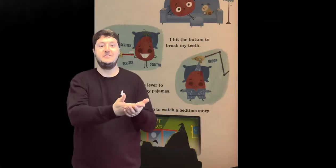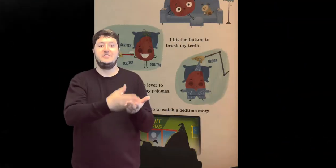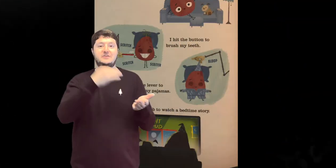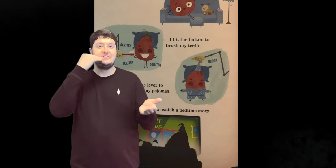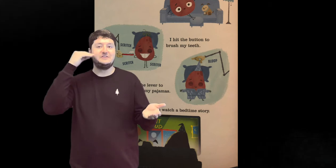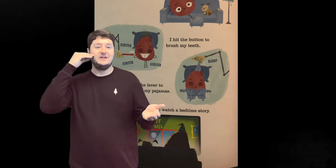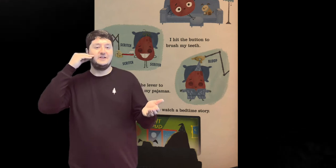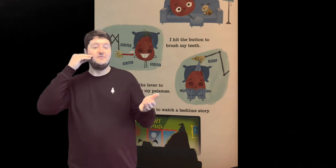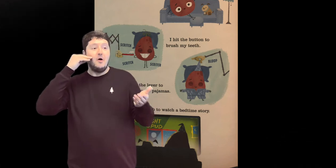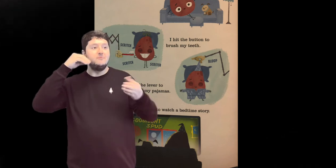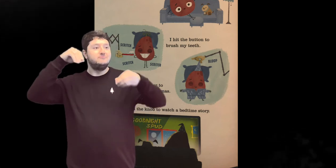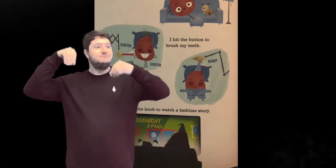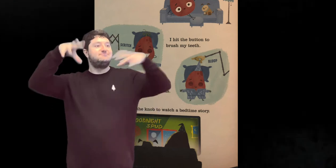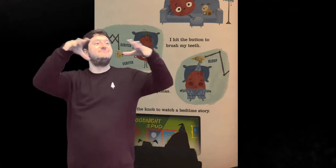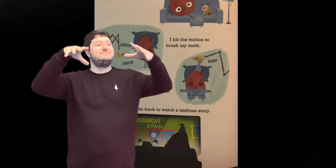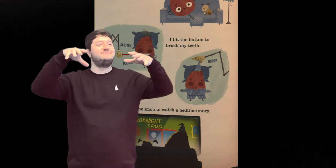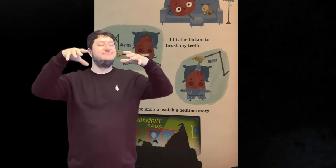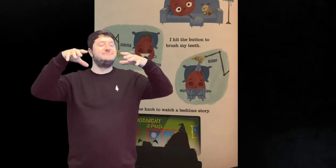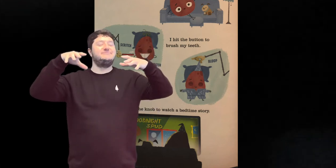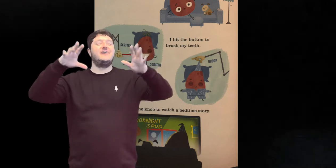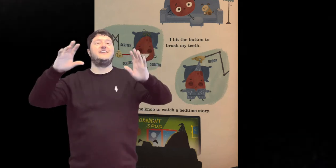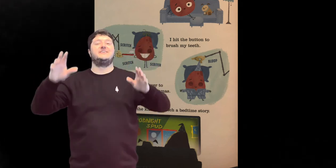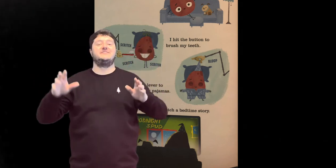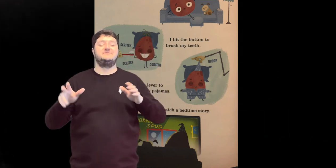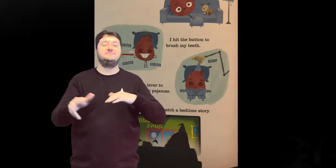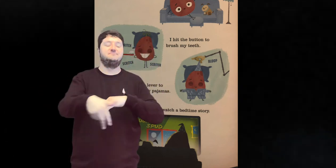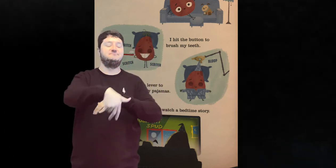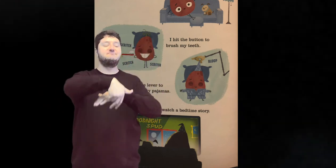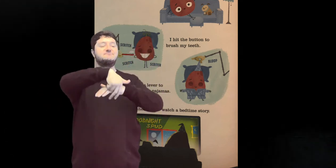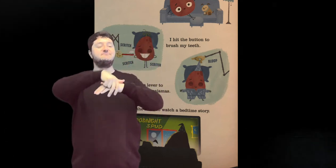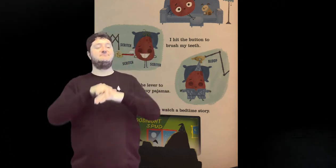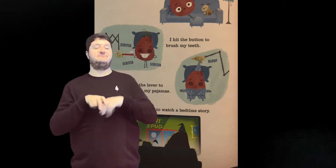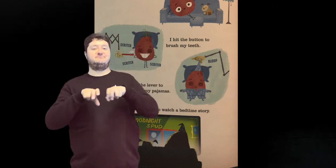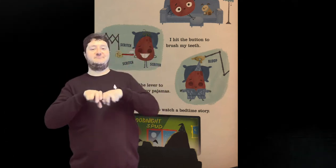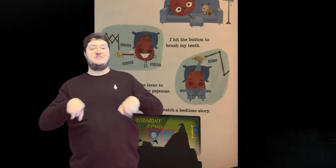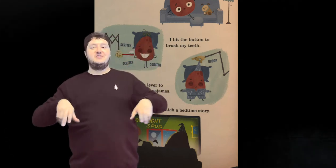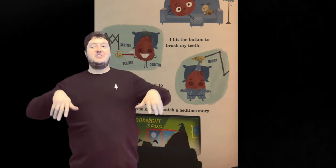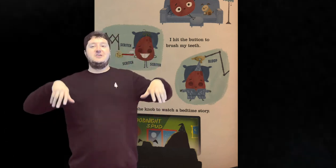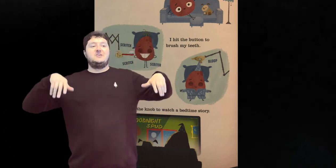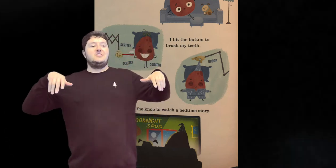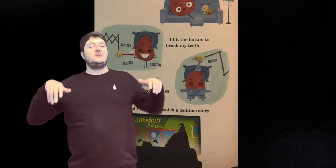By the time I got home The power was back on I sat on the couch